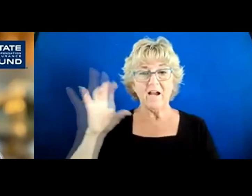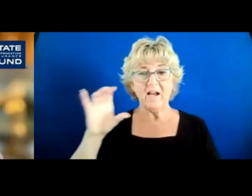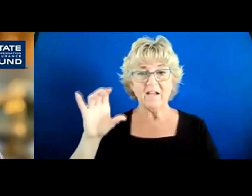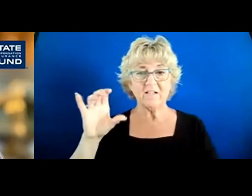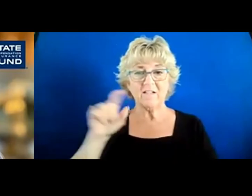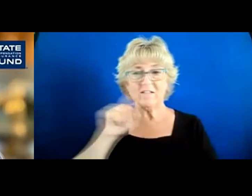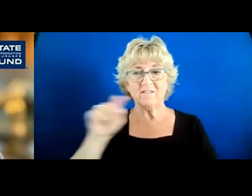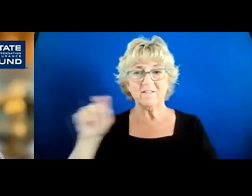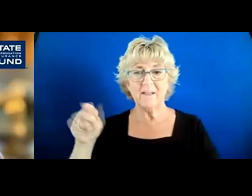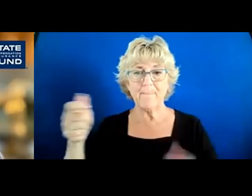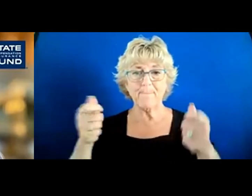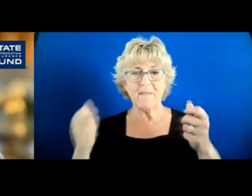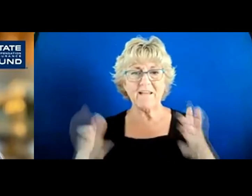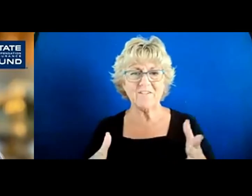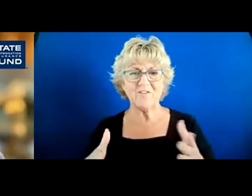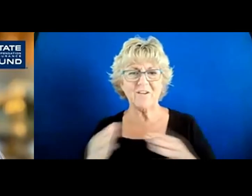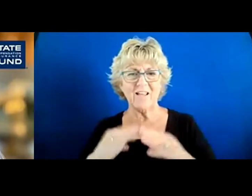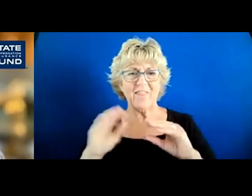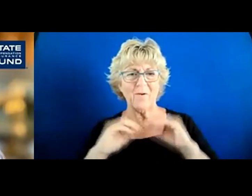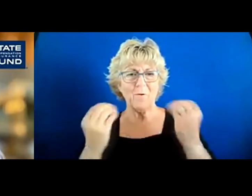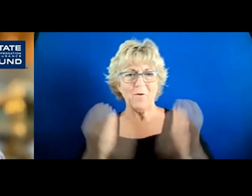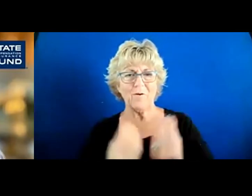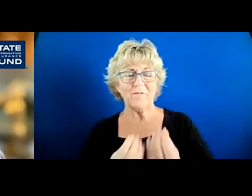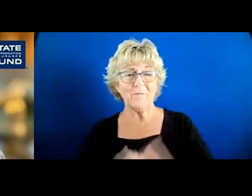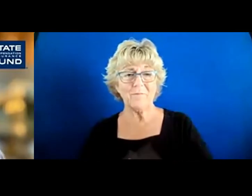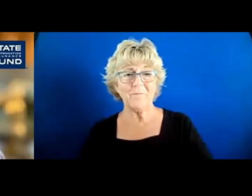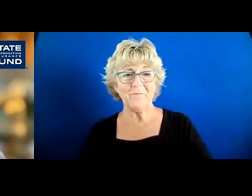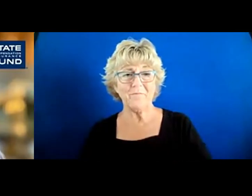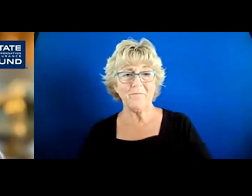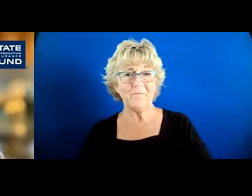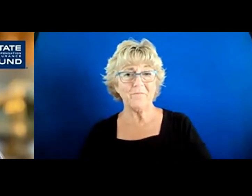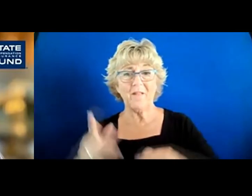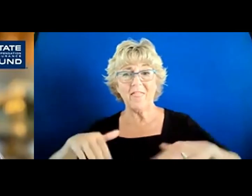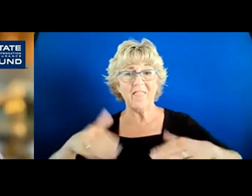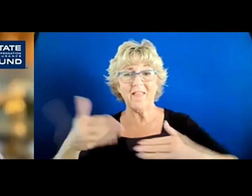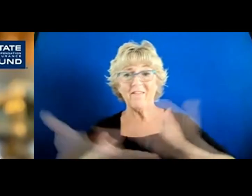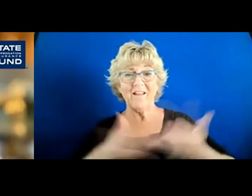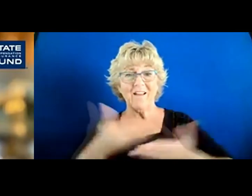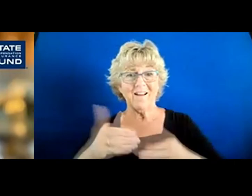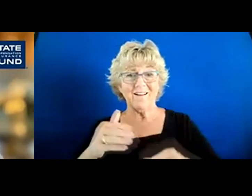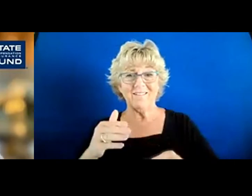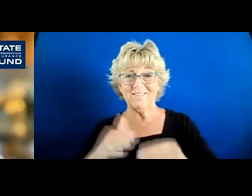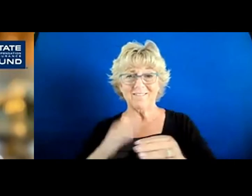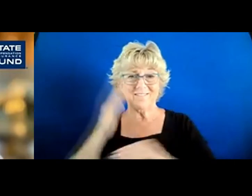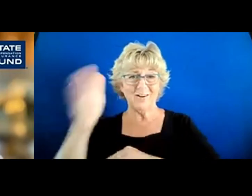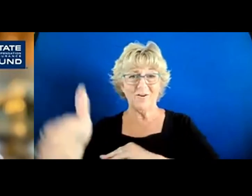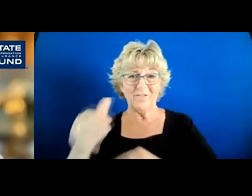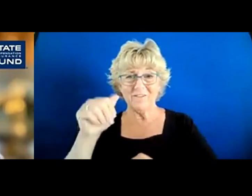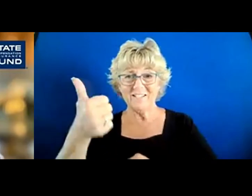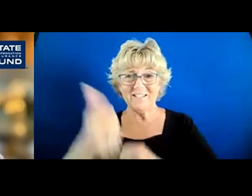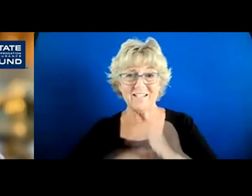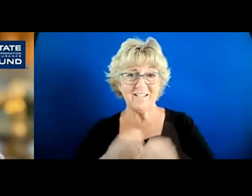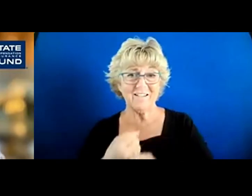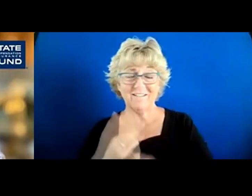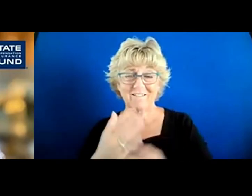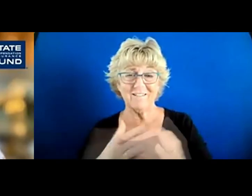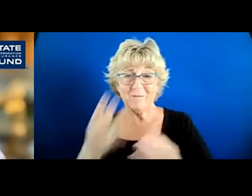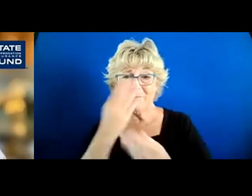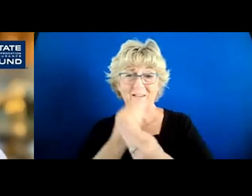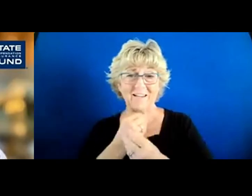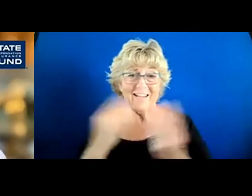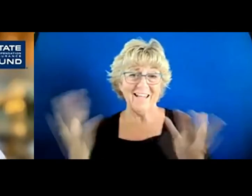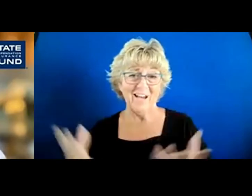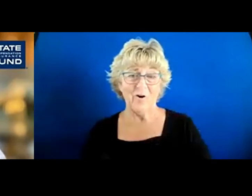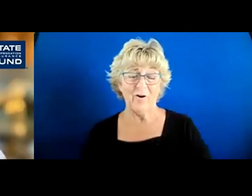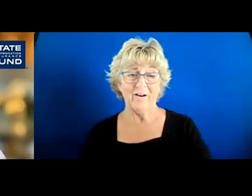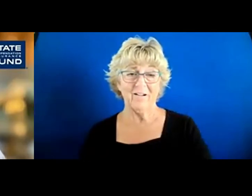managers and supervisors in our organization. And some of them haven't hired for 10 years. And some of them really don't care that much. So the